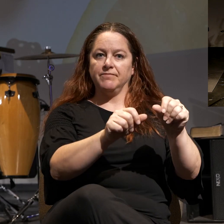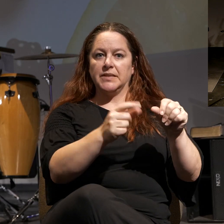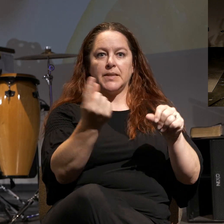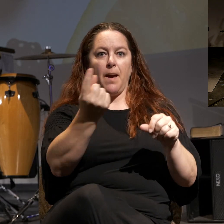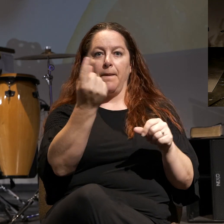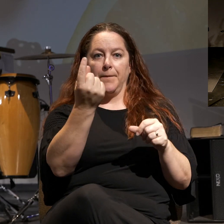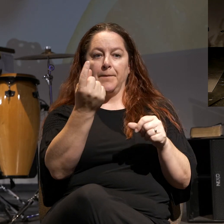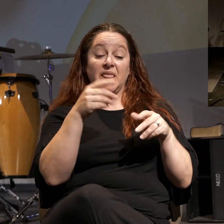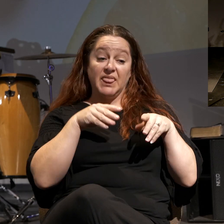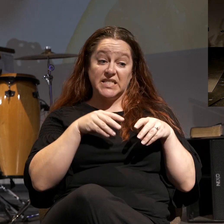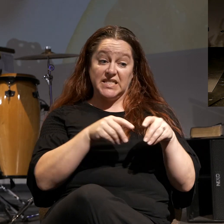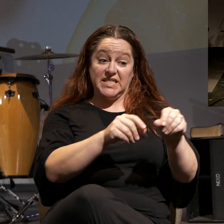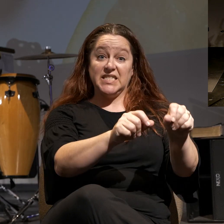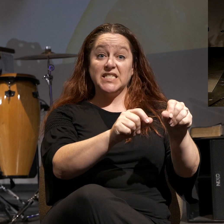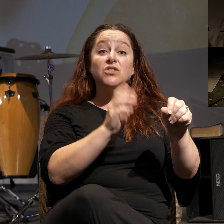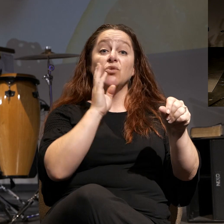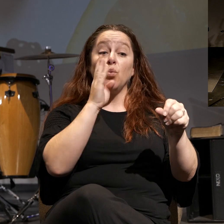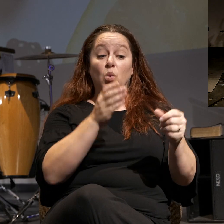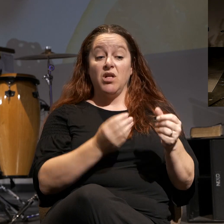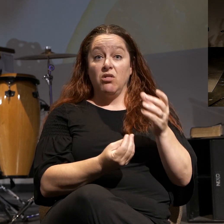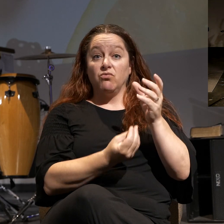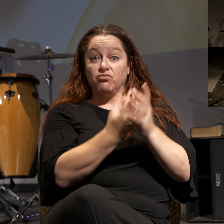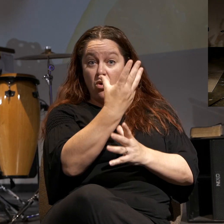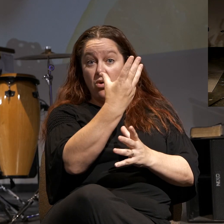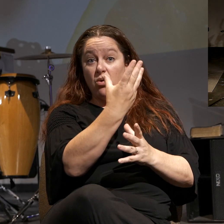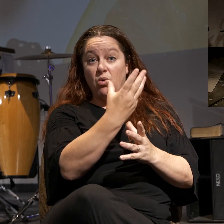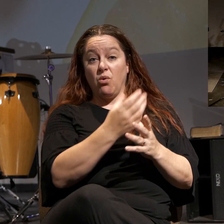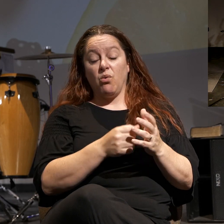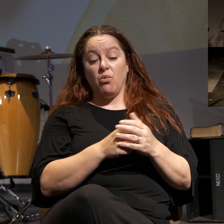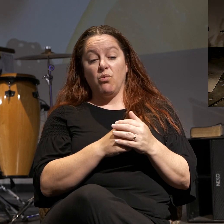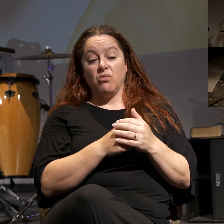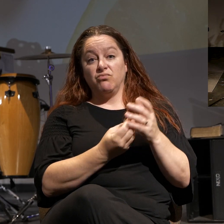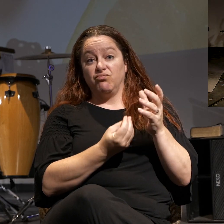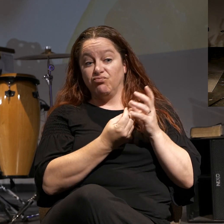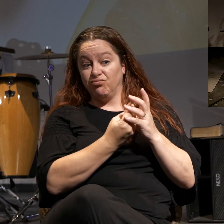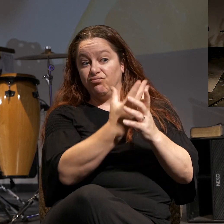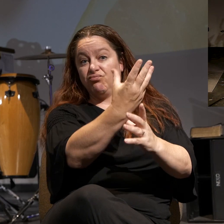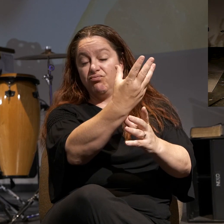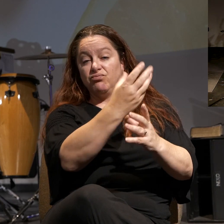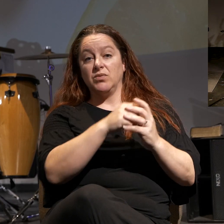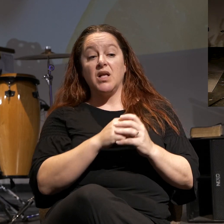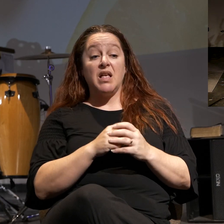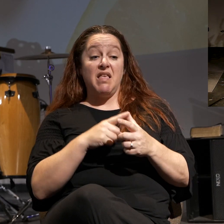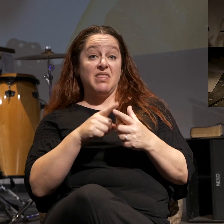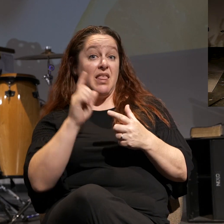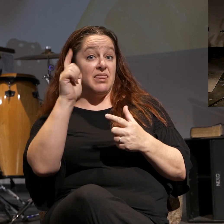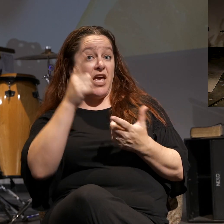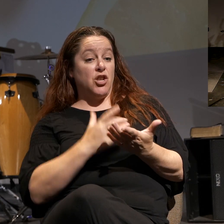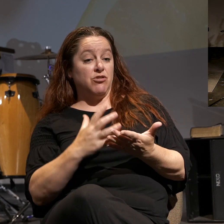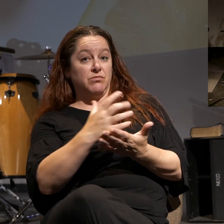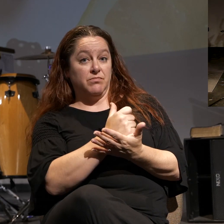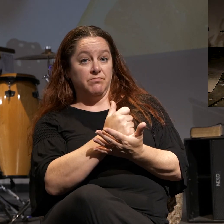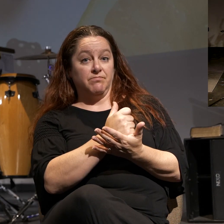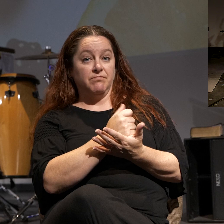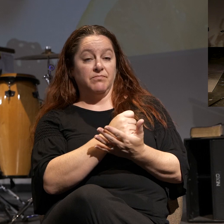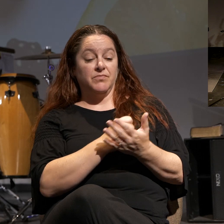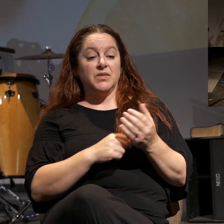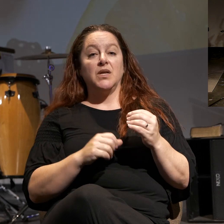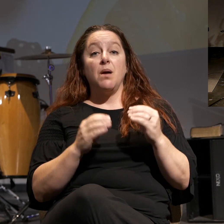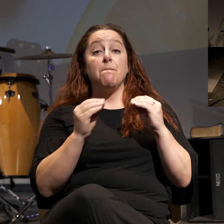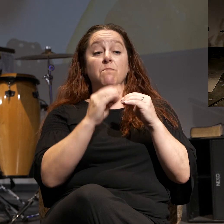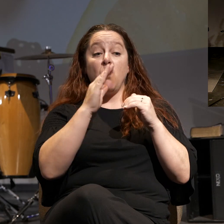and those seeds will bring a crop. They will bring a harvest. So you will reap what you sow, more than you sow,